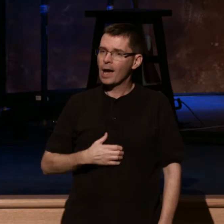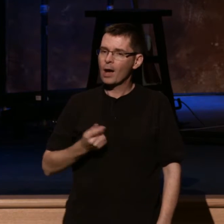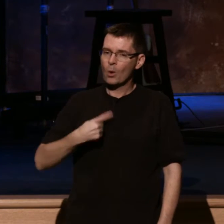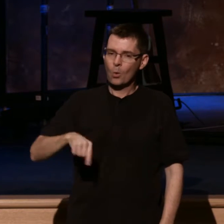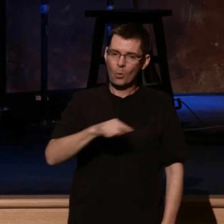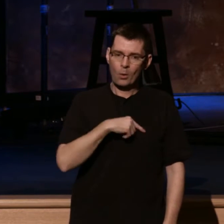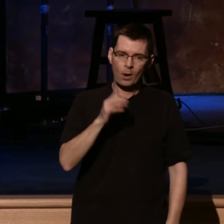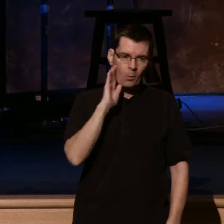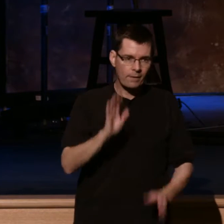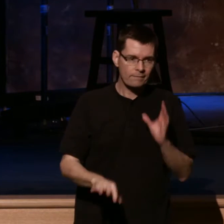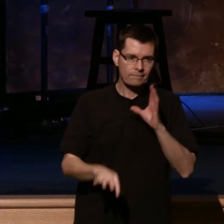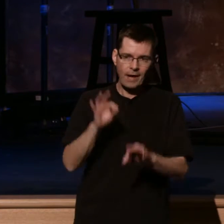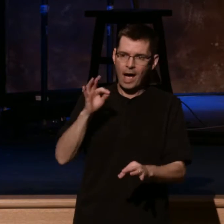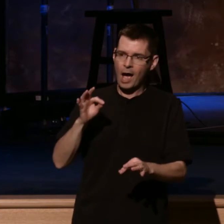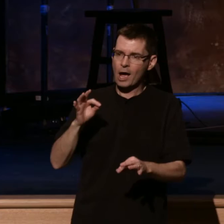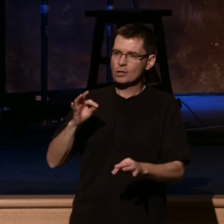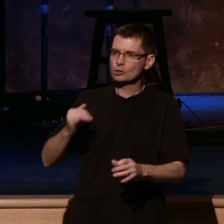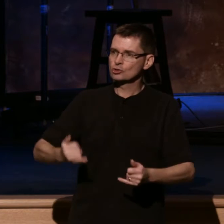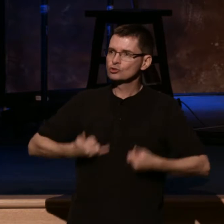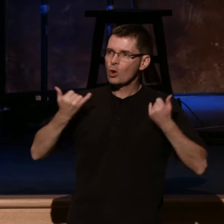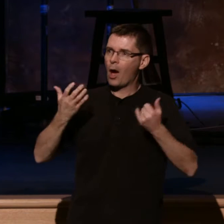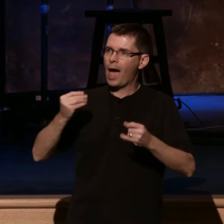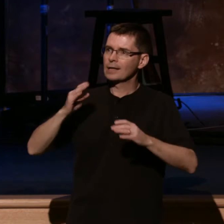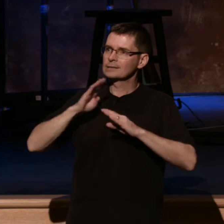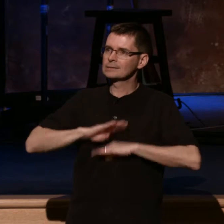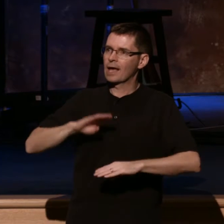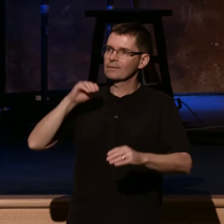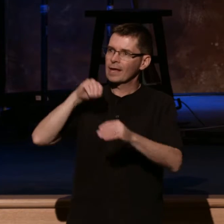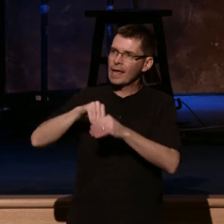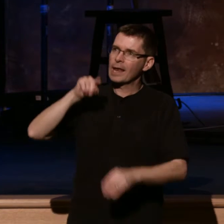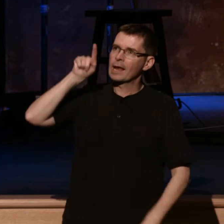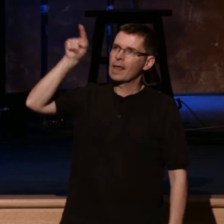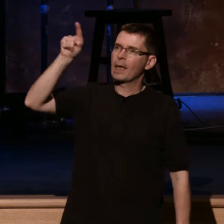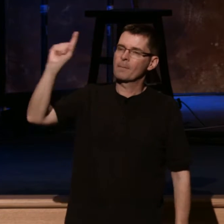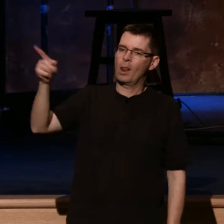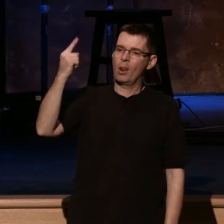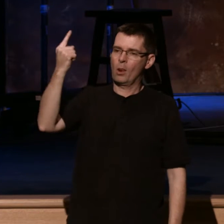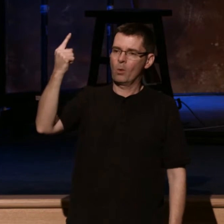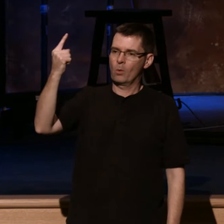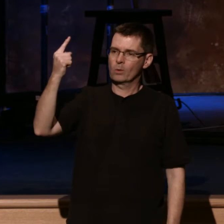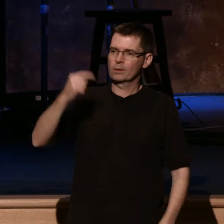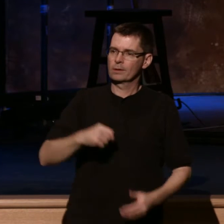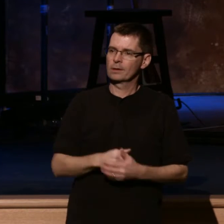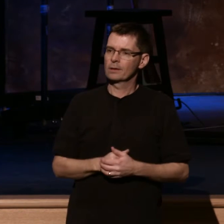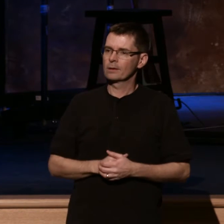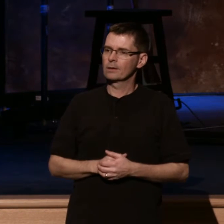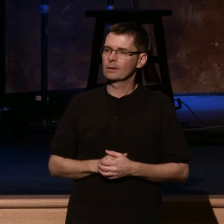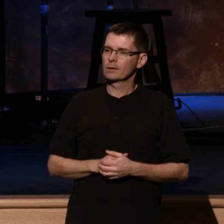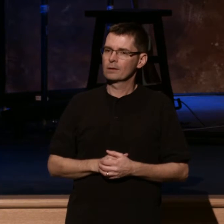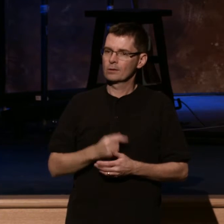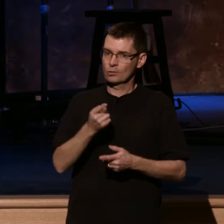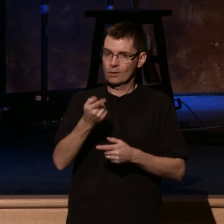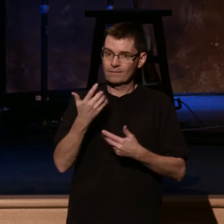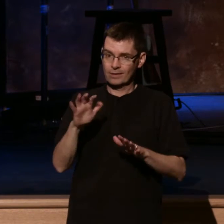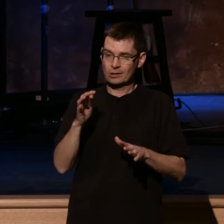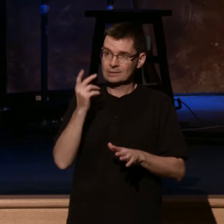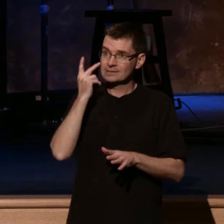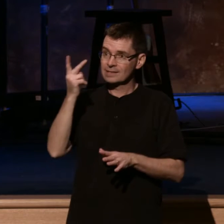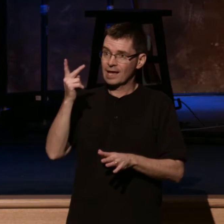joy and satisfaction in him alone. You've heard it preached. Savoring